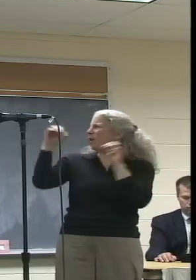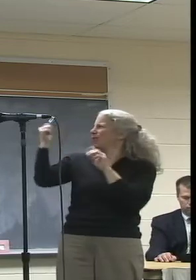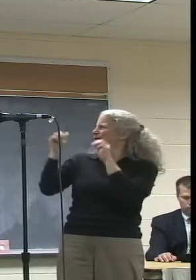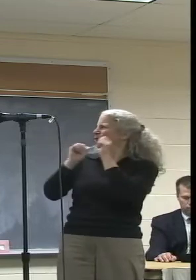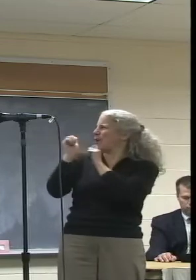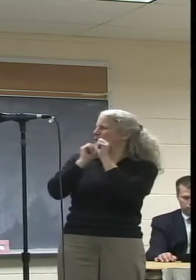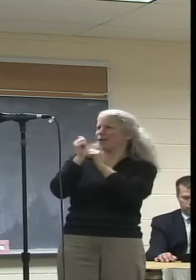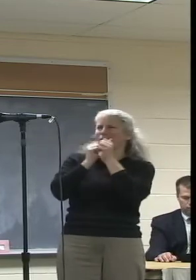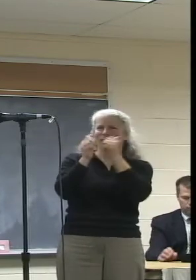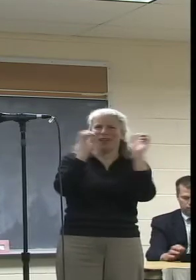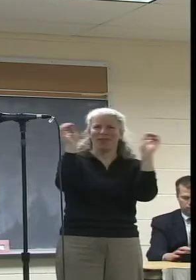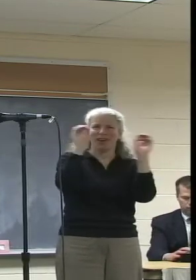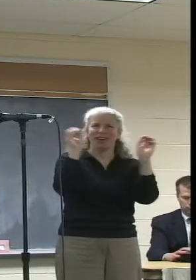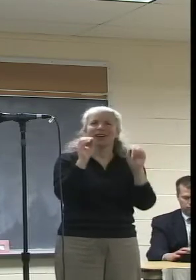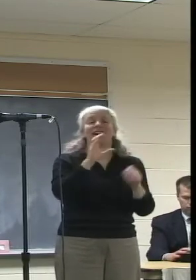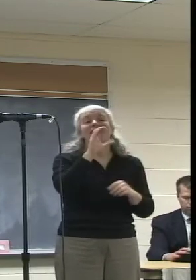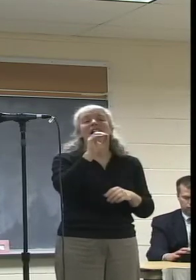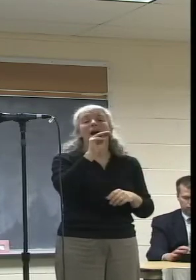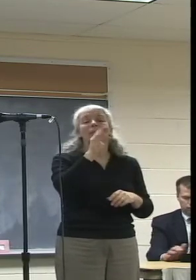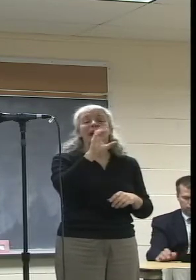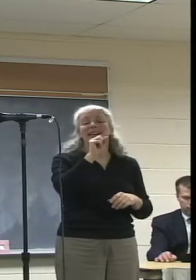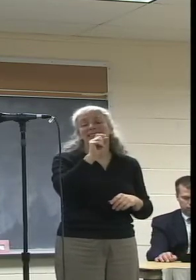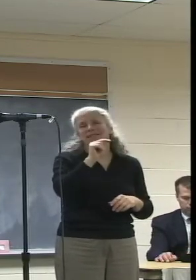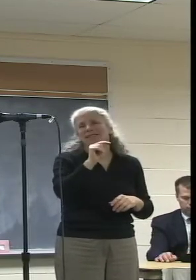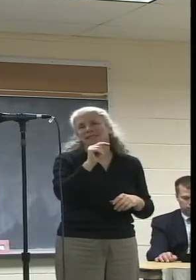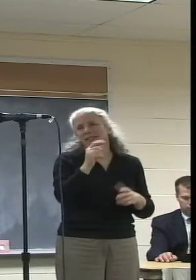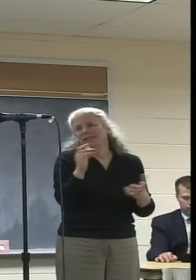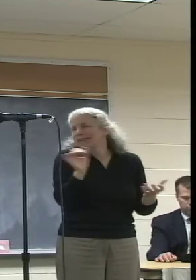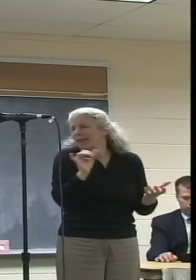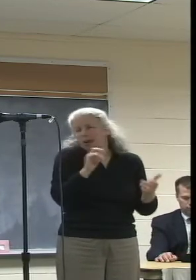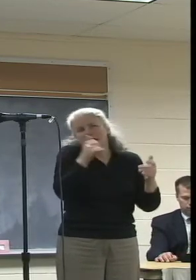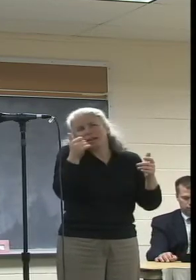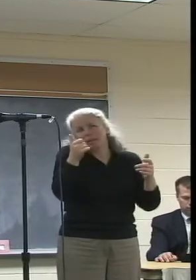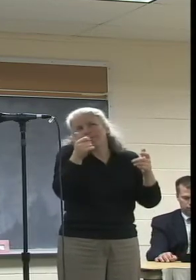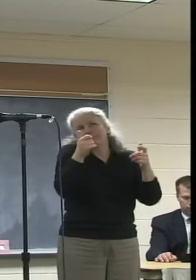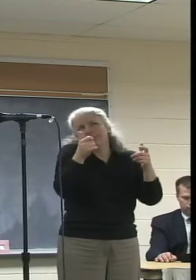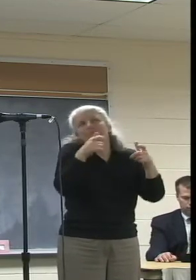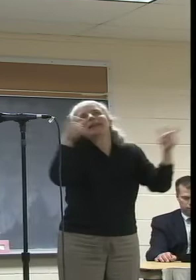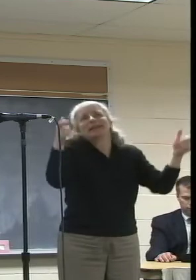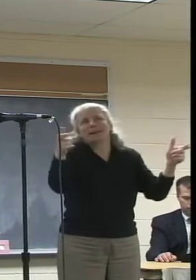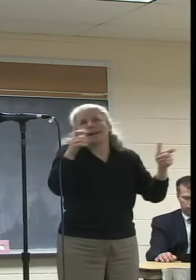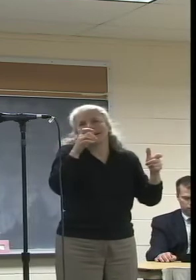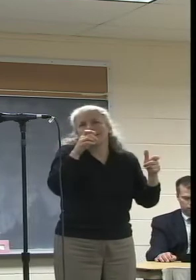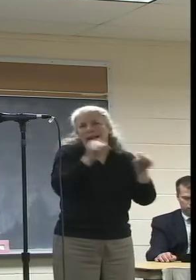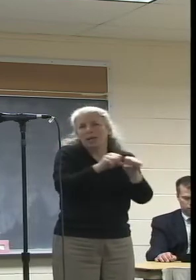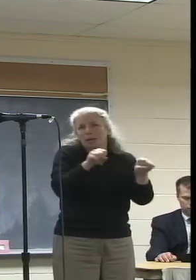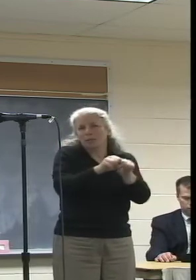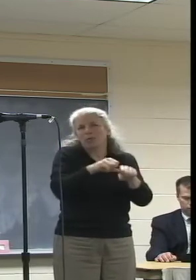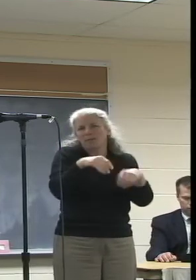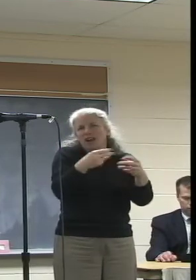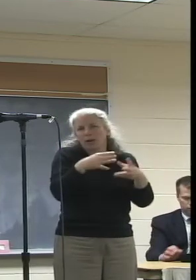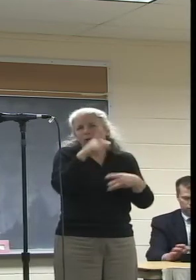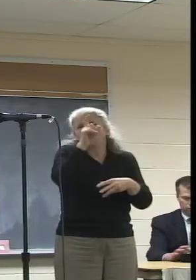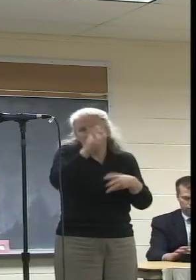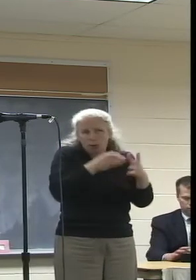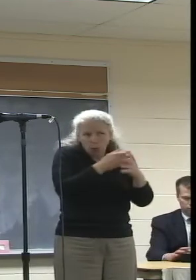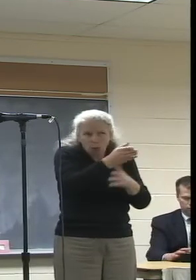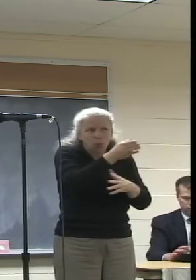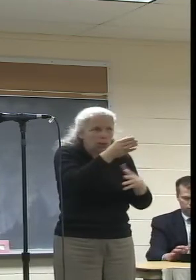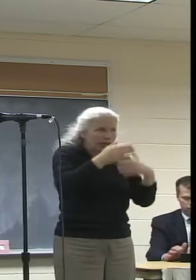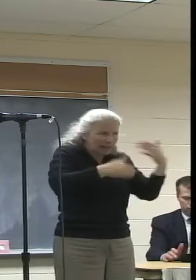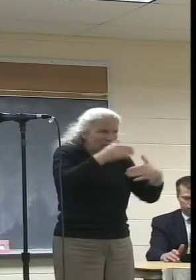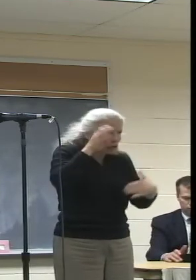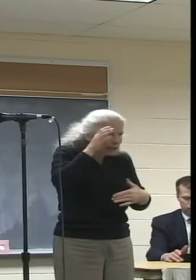like many other cable, major cable providers in the country, are obliged to go through this because they are